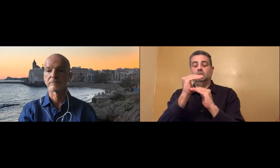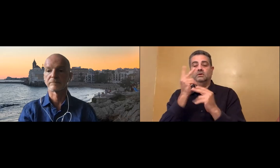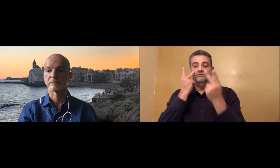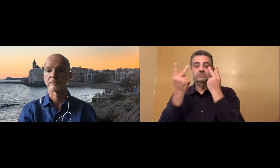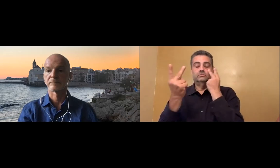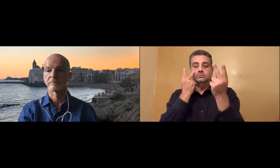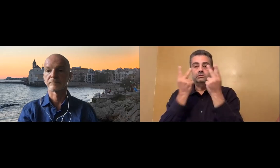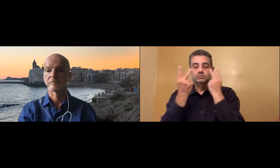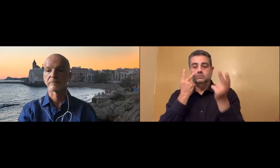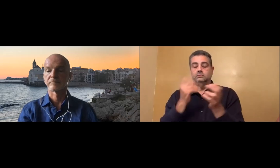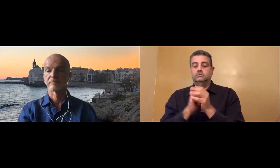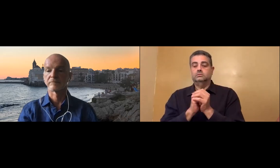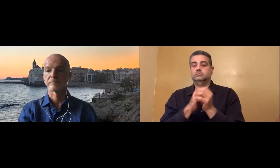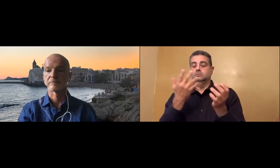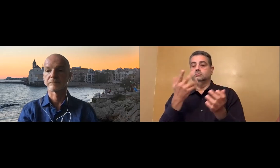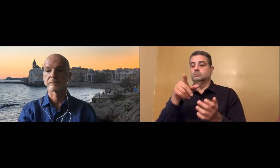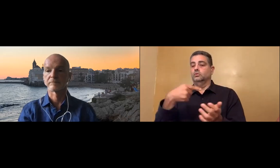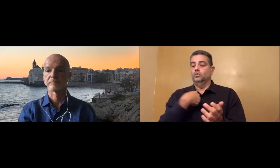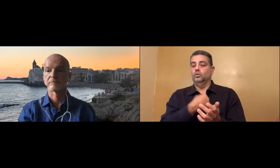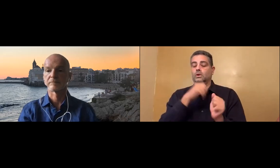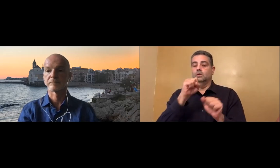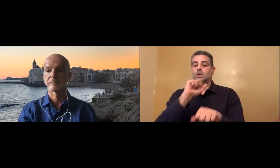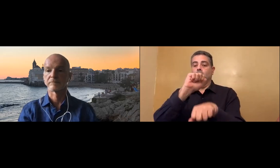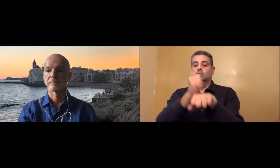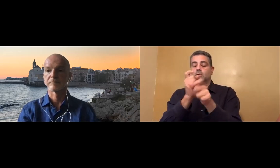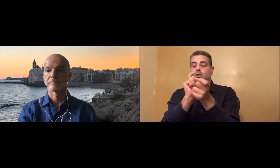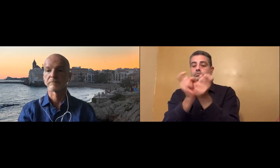We also provide access for people who have low vision.